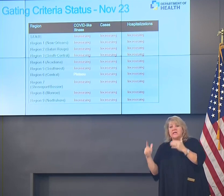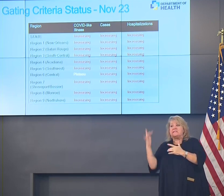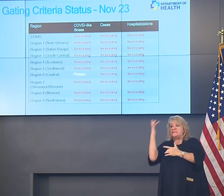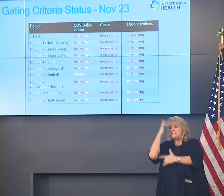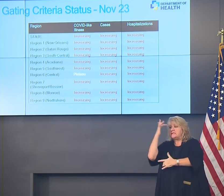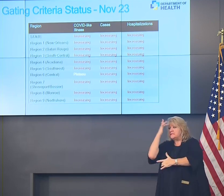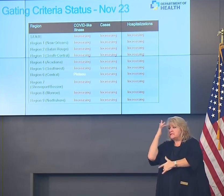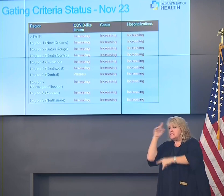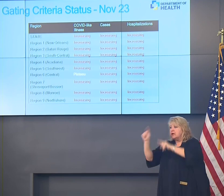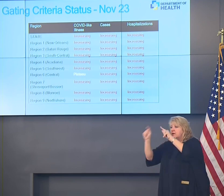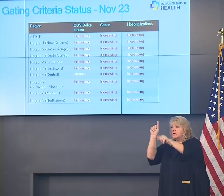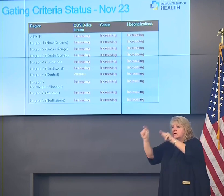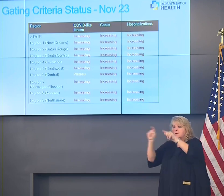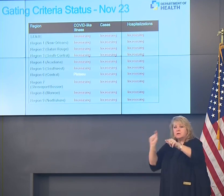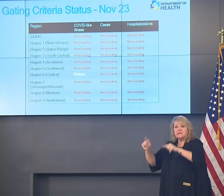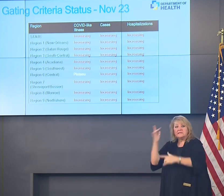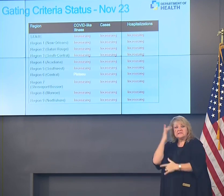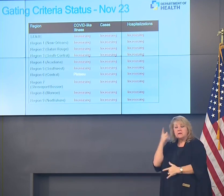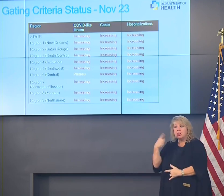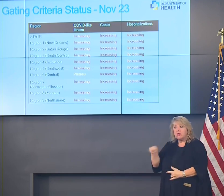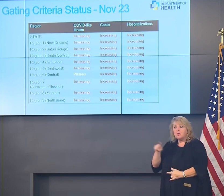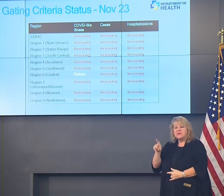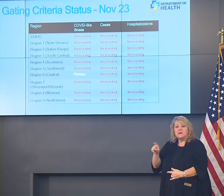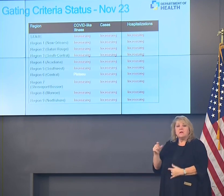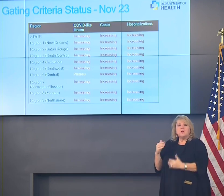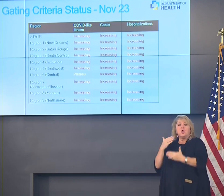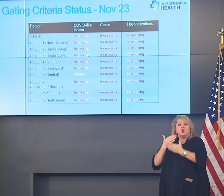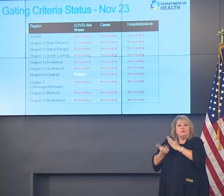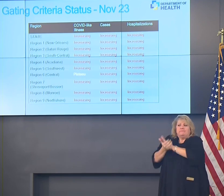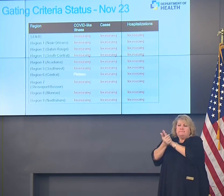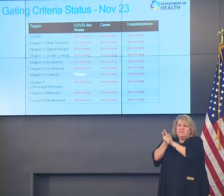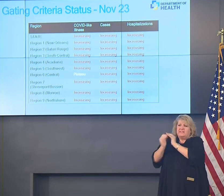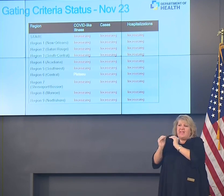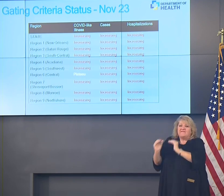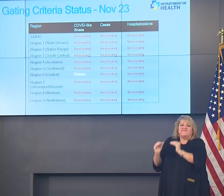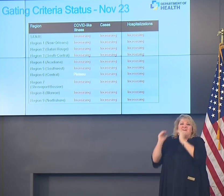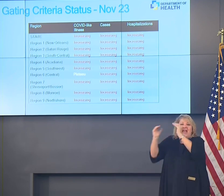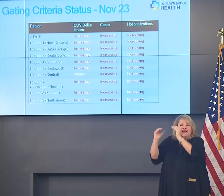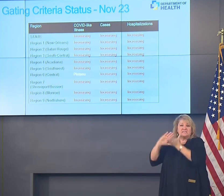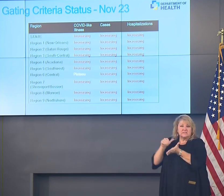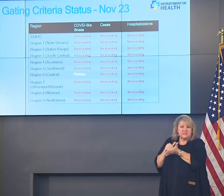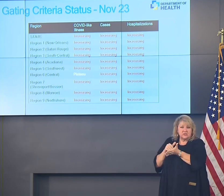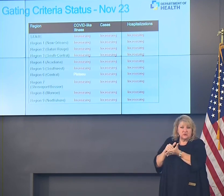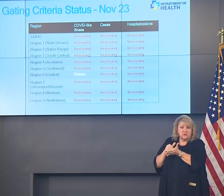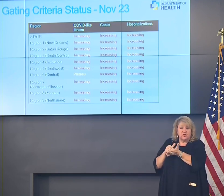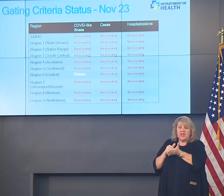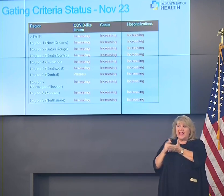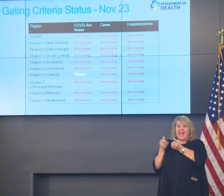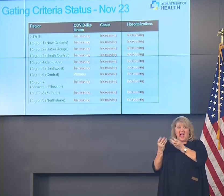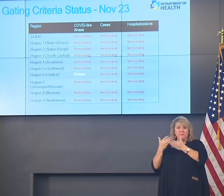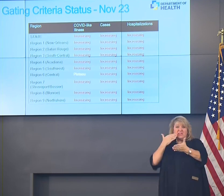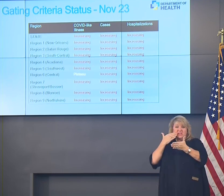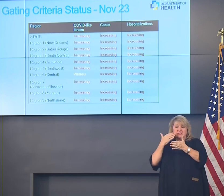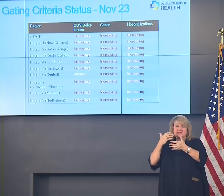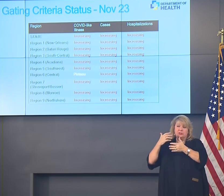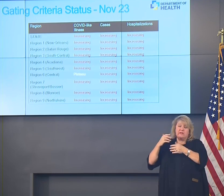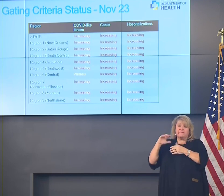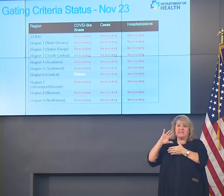that really require the expertise of an advanced center. And there's only a handful of these centers across the state.